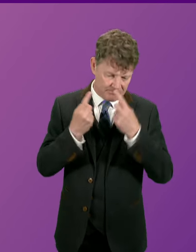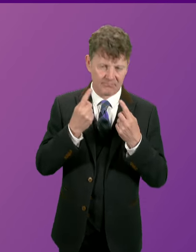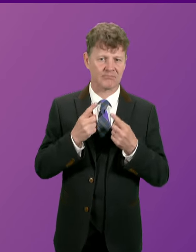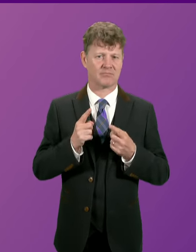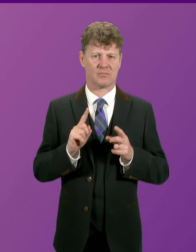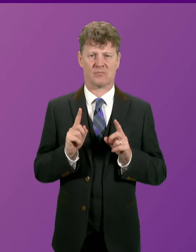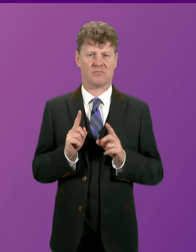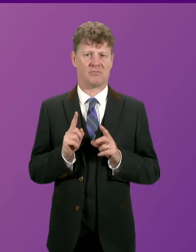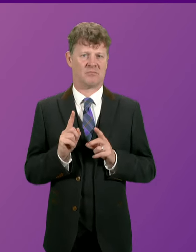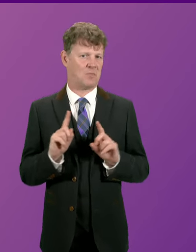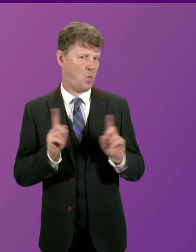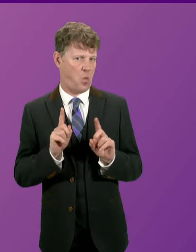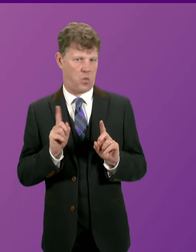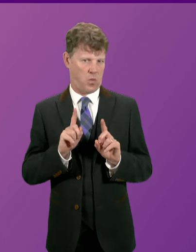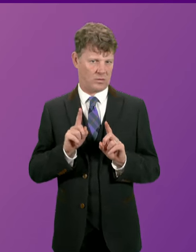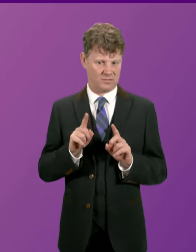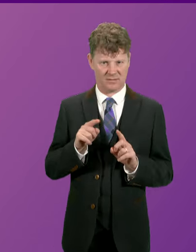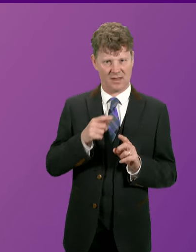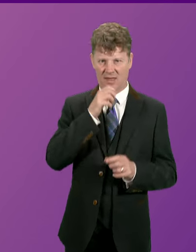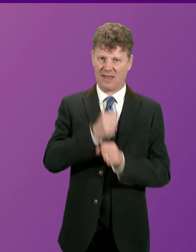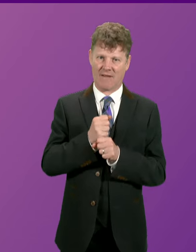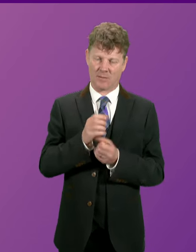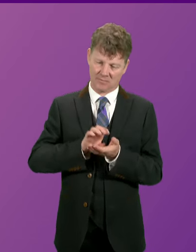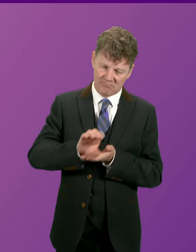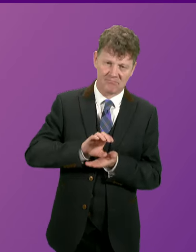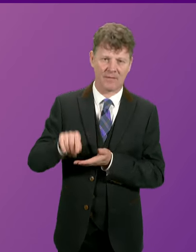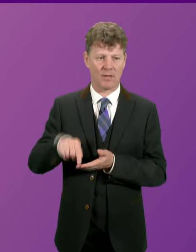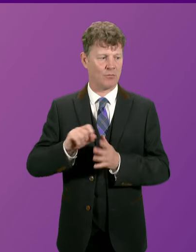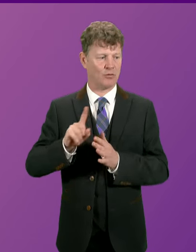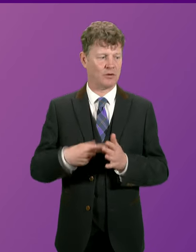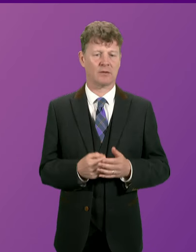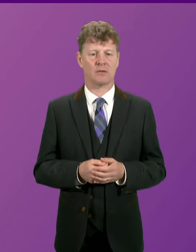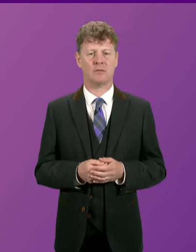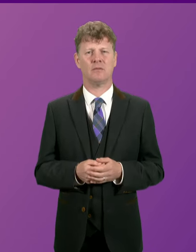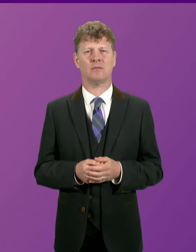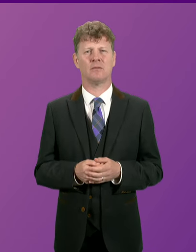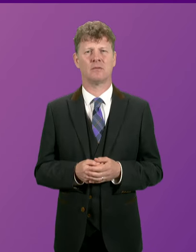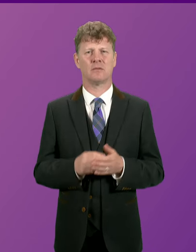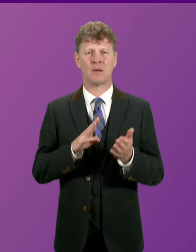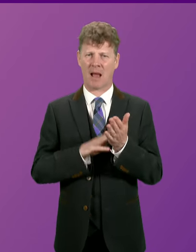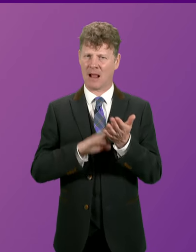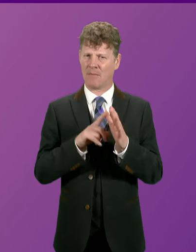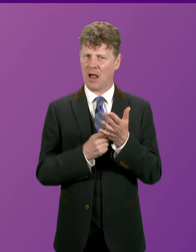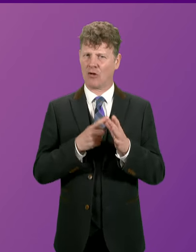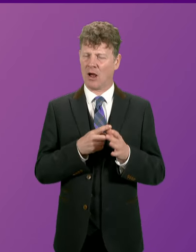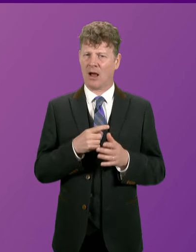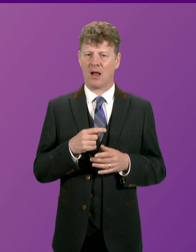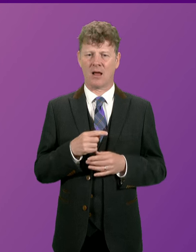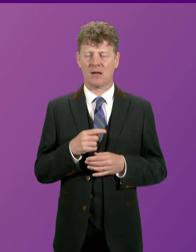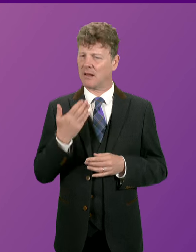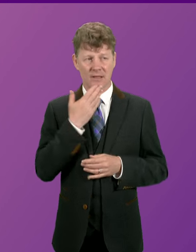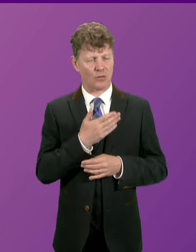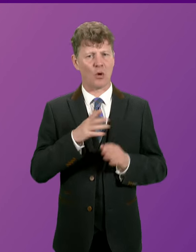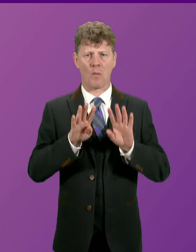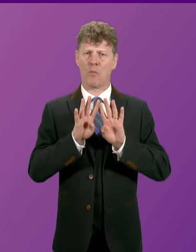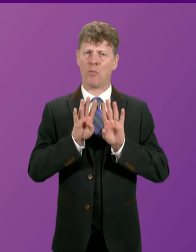of that project within the Government's capital programme. Michael Marrow. Thank you, Presiding Officer. Board papers have revealed the